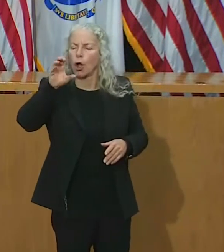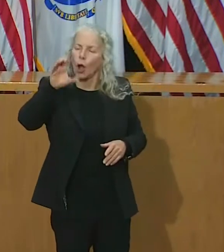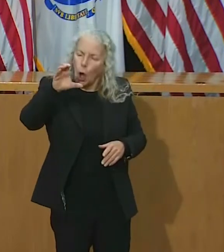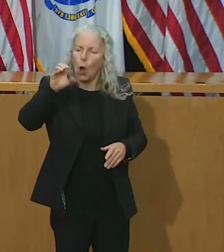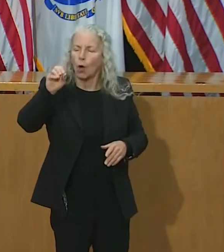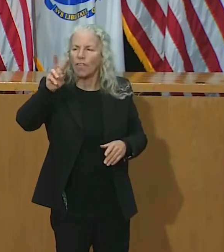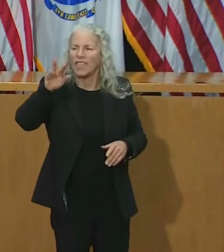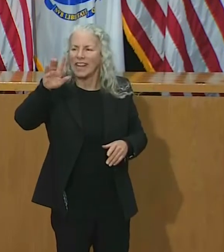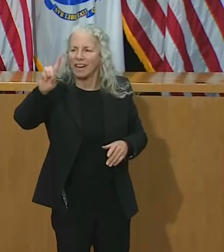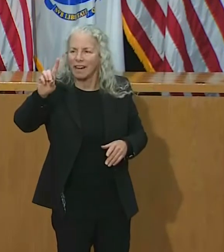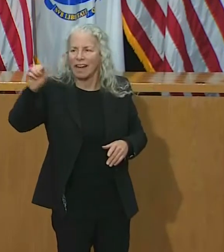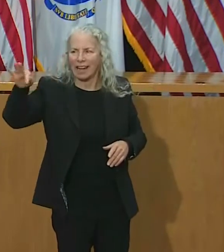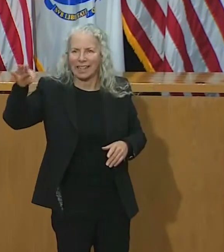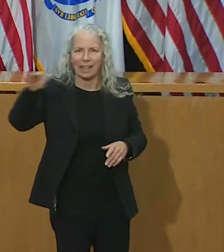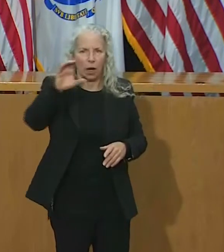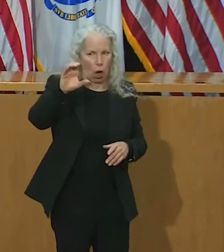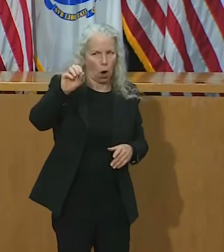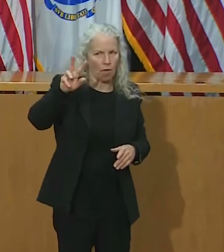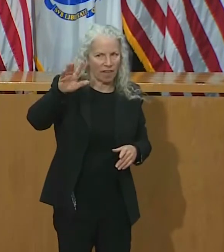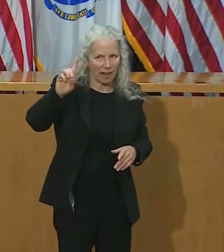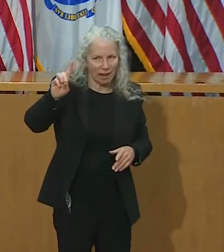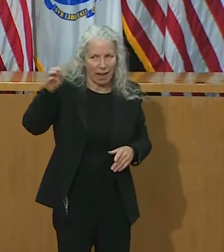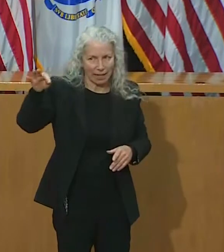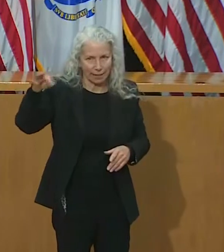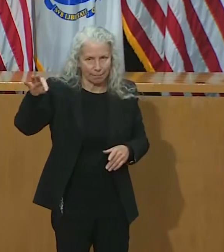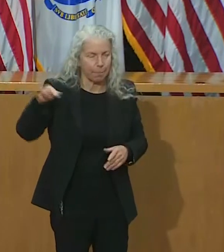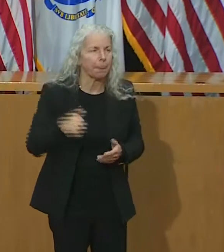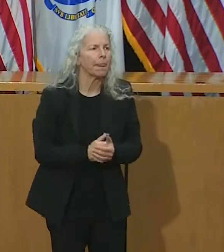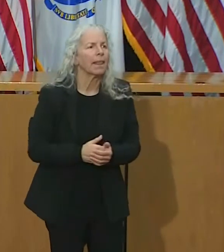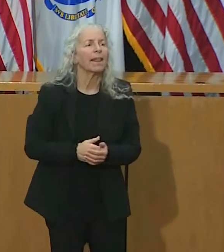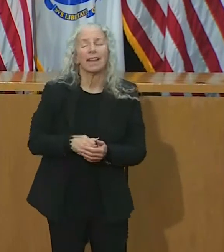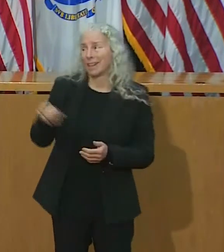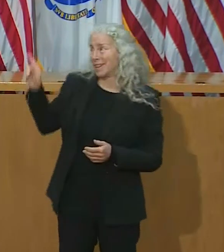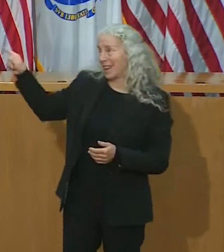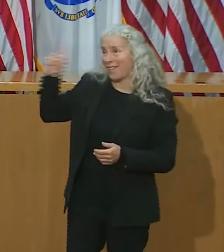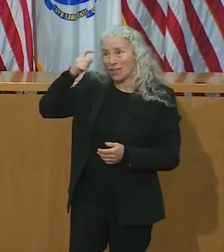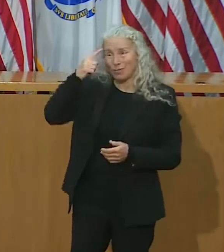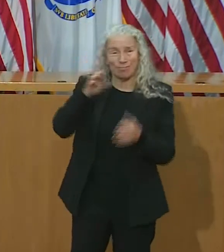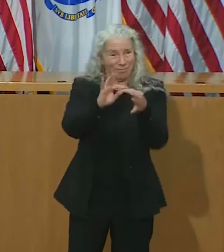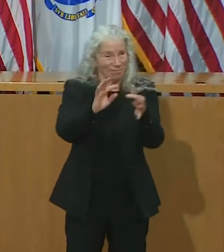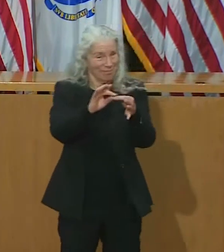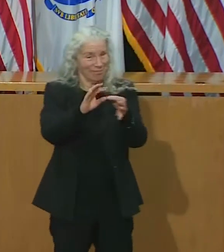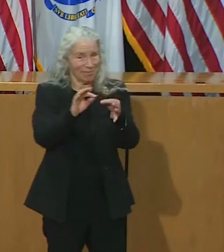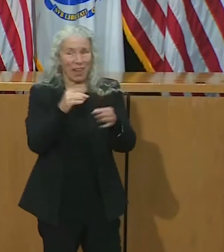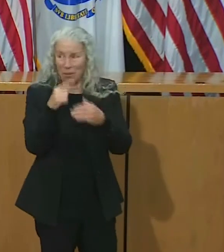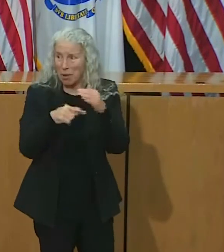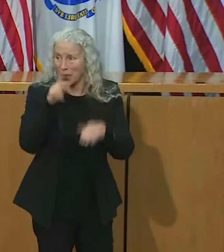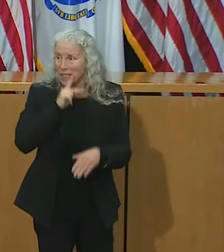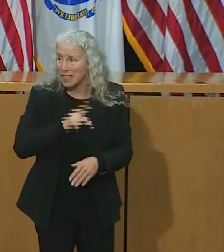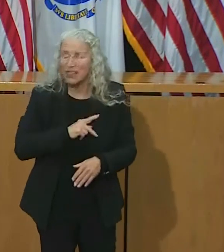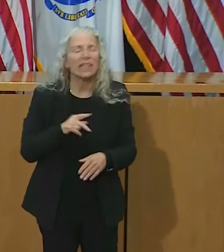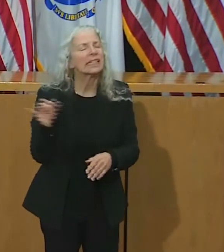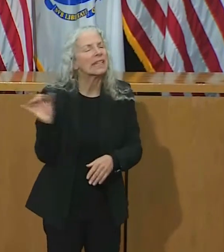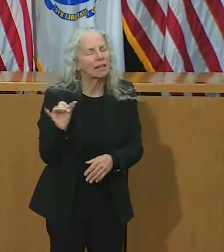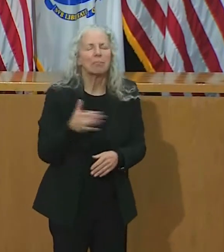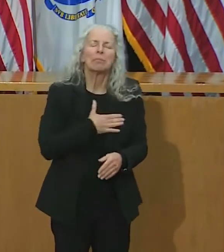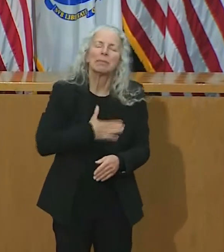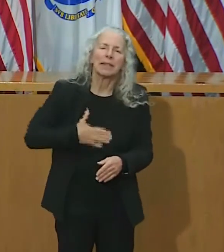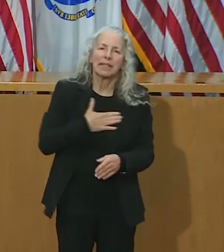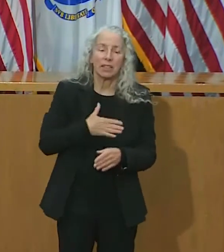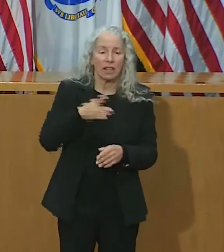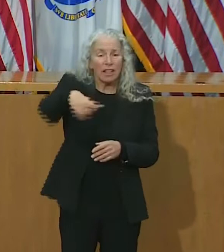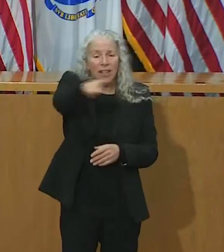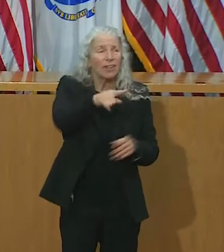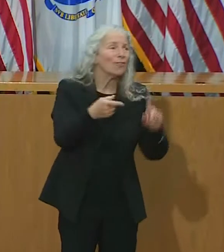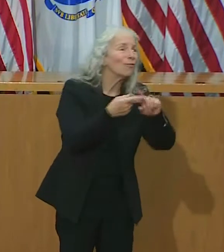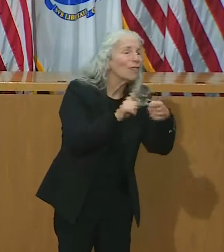It's worth reiterating what the governor has said about Thanksgiving. As you plan for the Thanksgiving holiday, do your part to keep your friends,